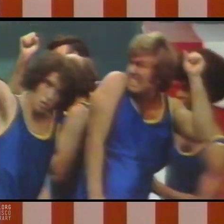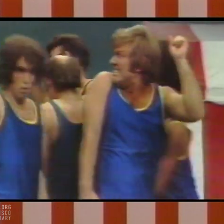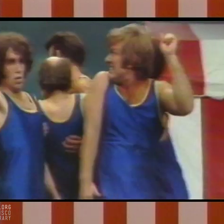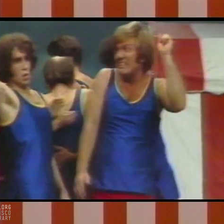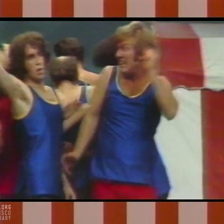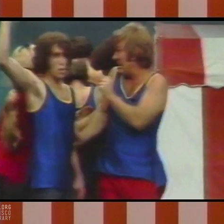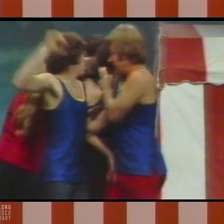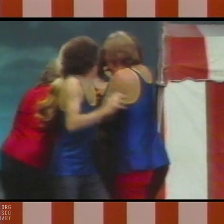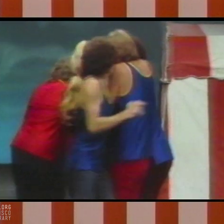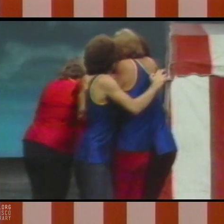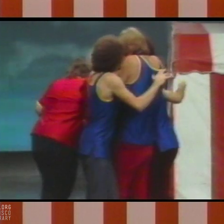Follow Well,